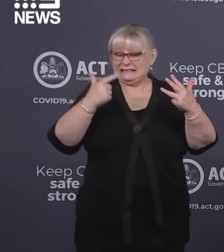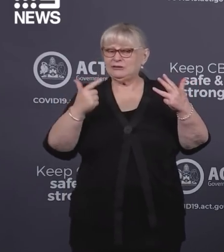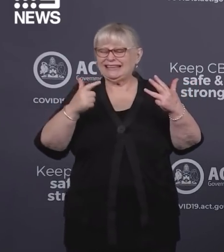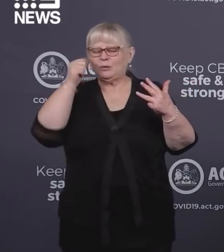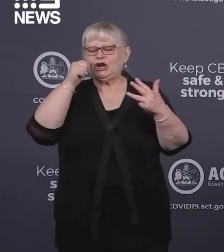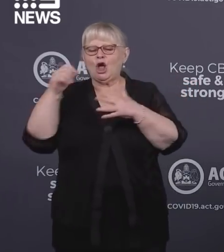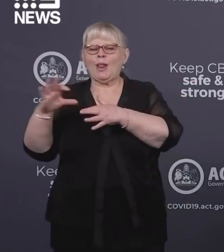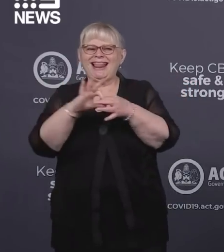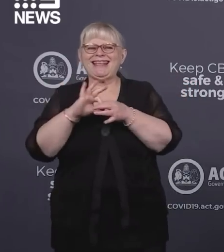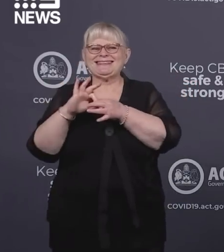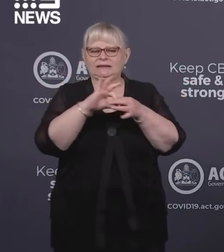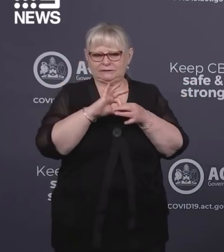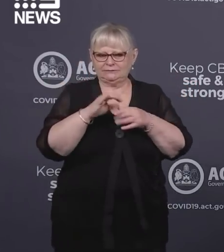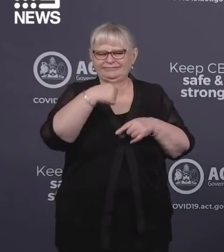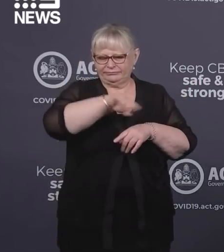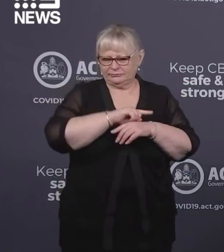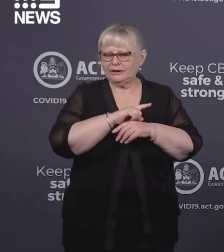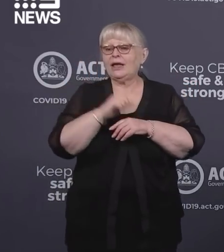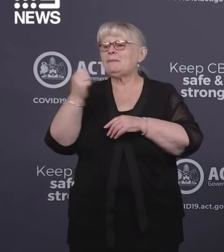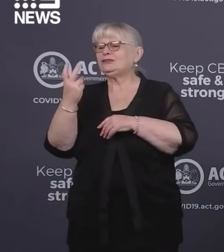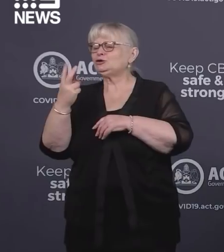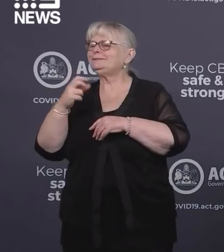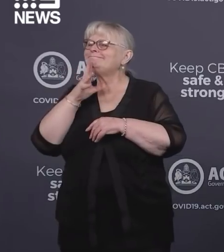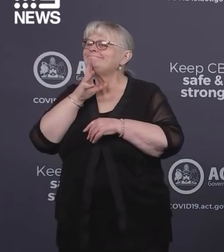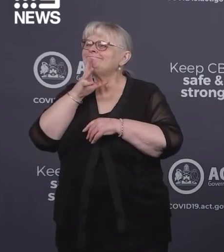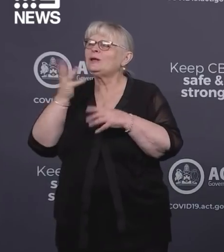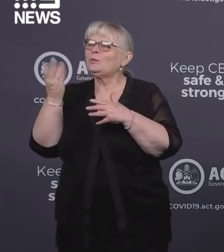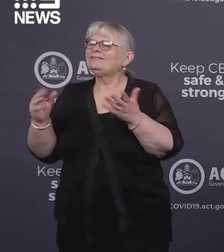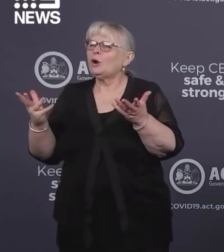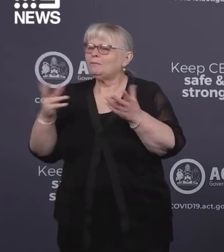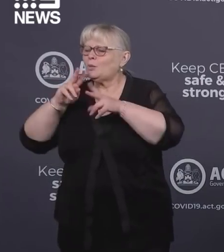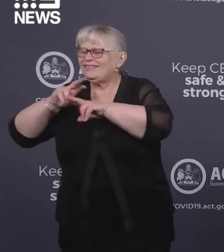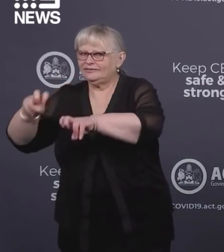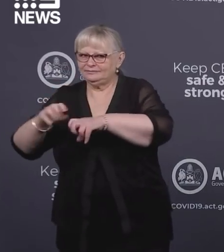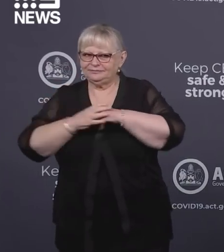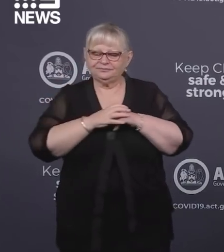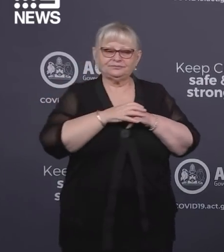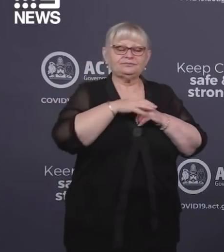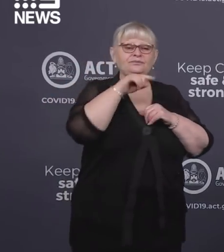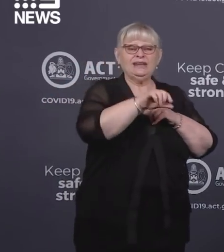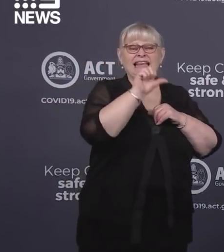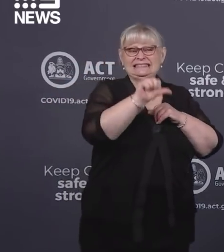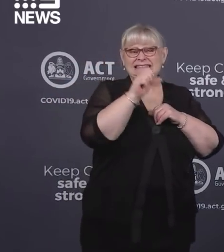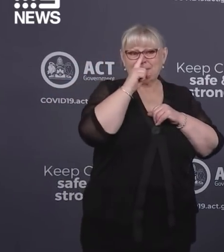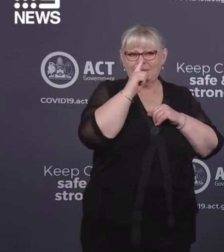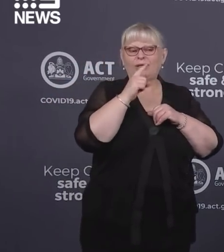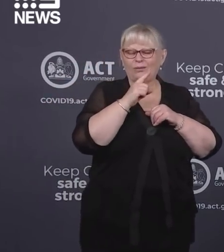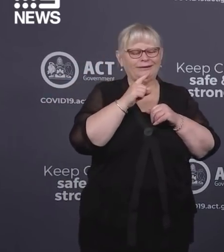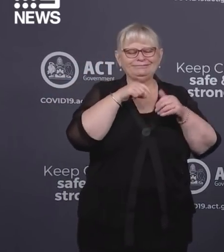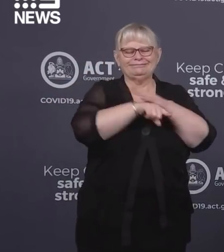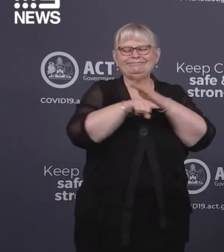and 2 are under investigation. Of the 19, 6 of these were infectious when in the community.